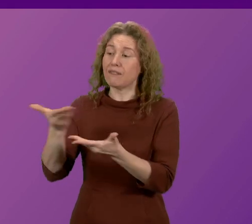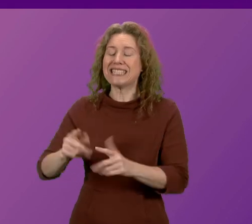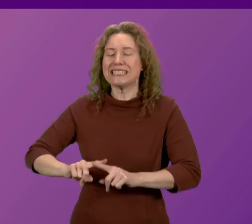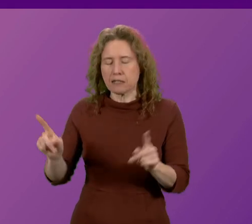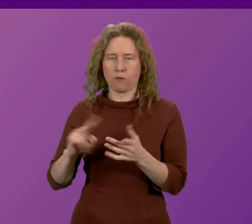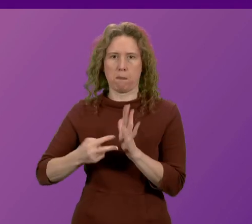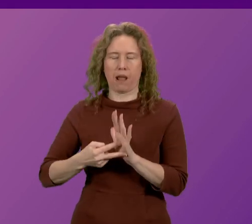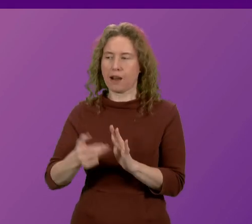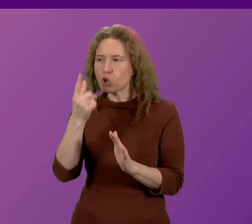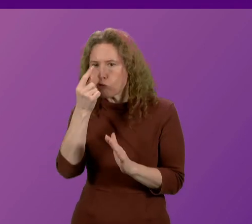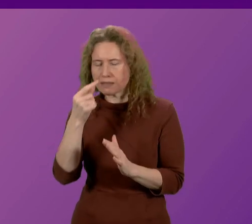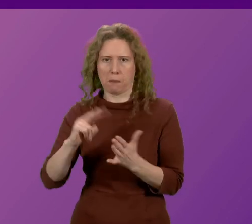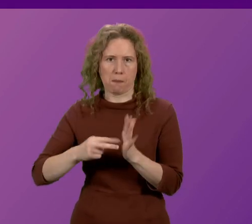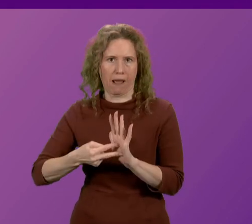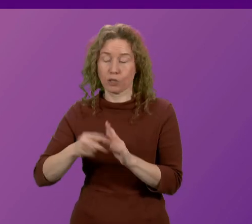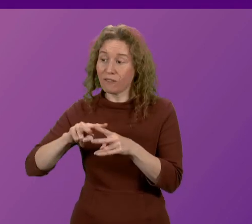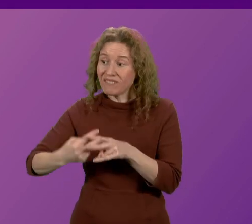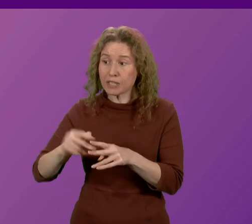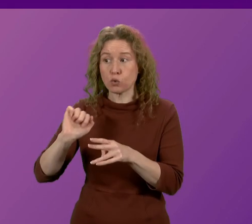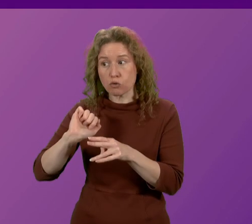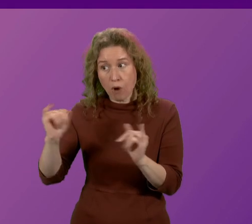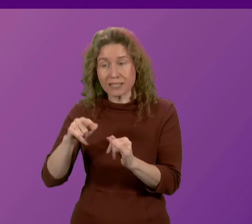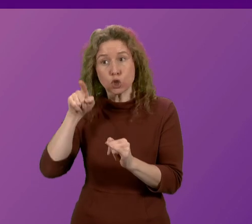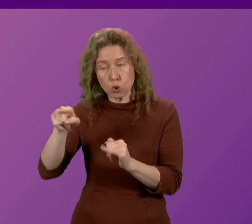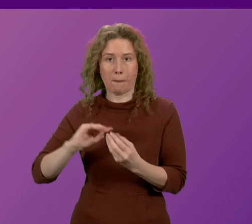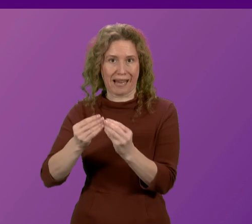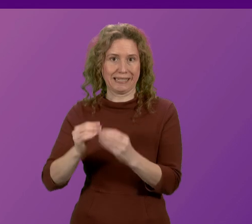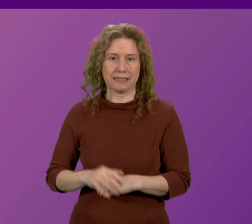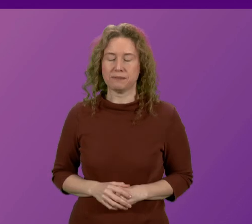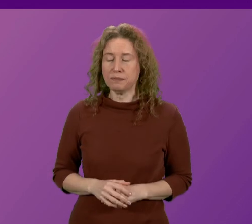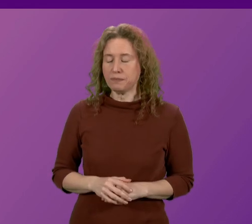plan to fix the crisis they have created. First minister.